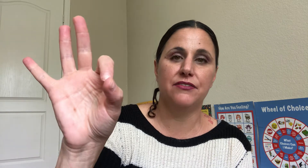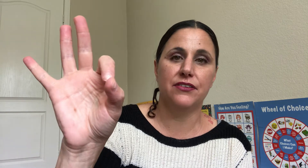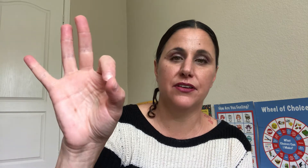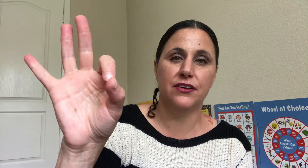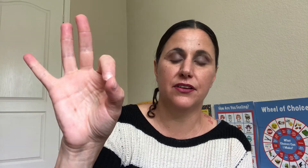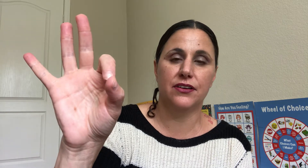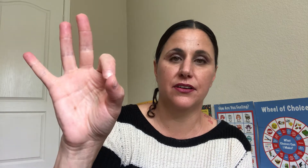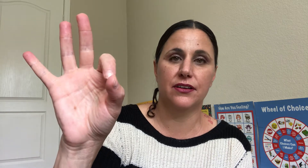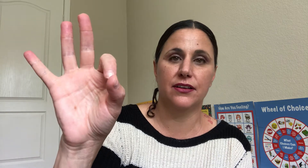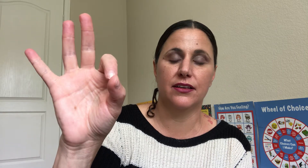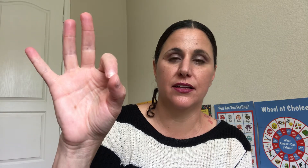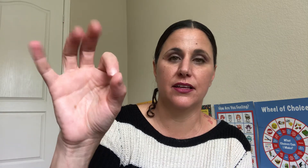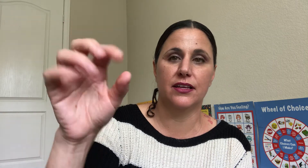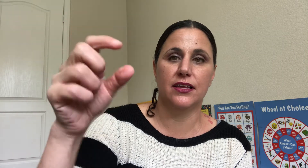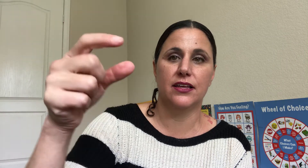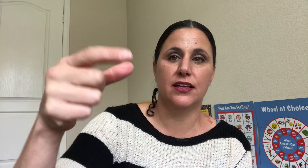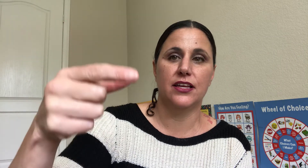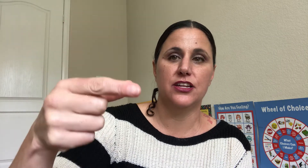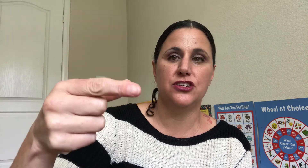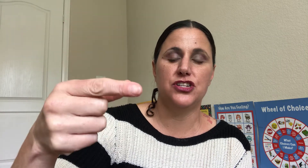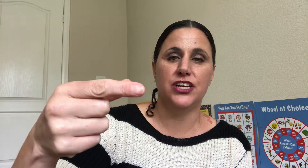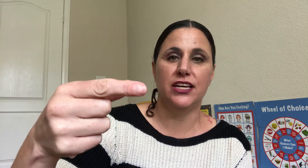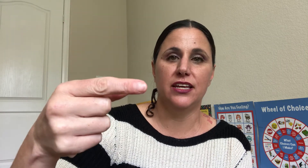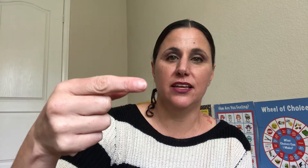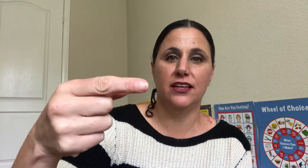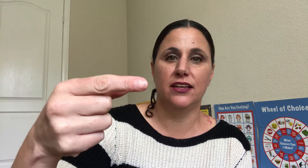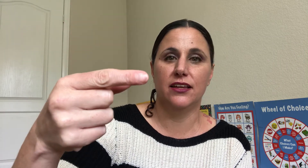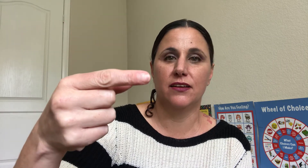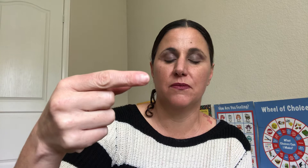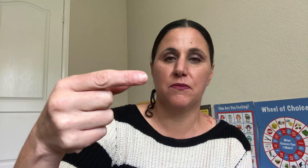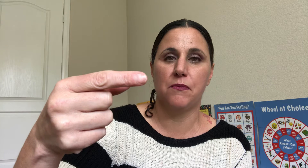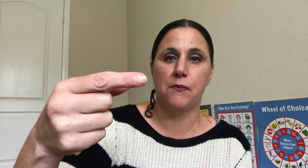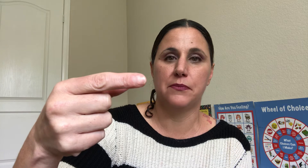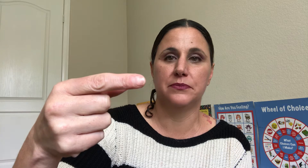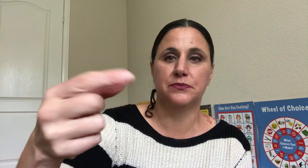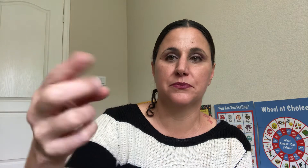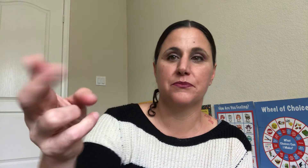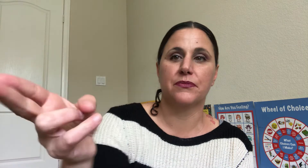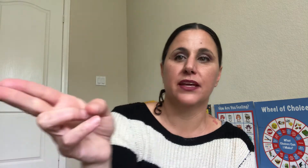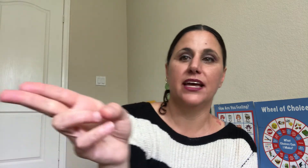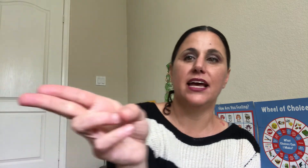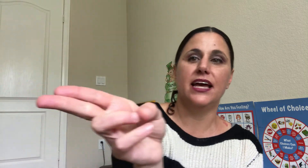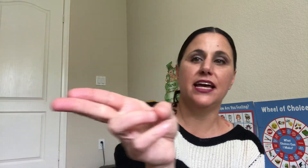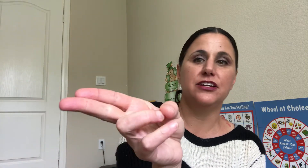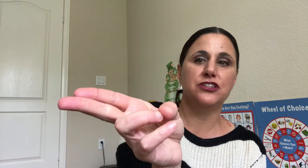G H